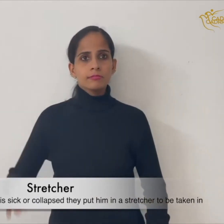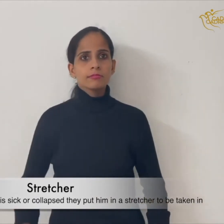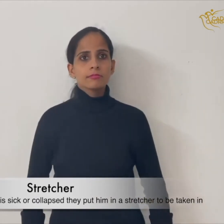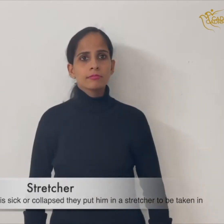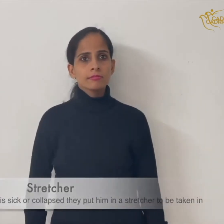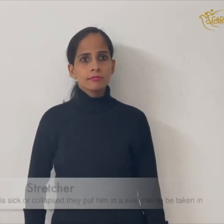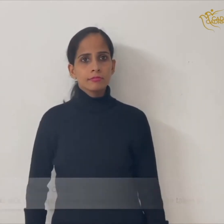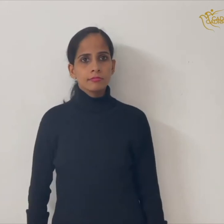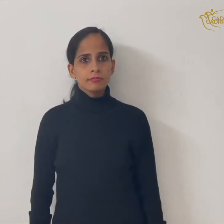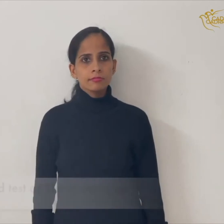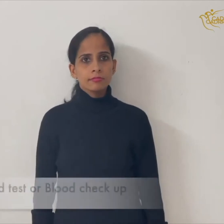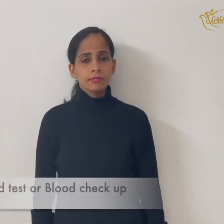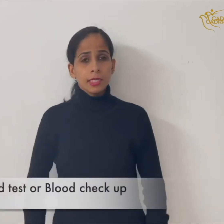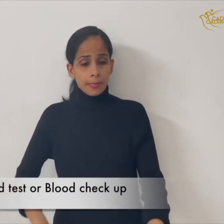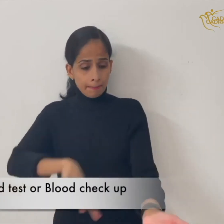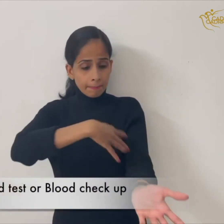blood test